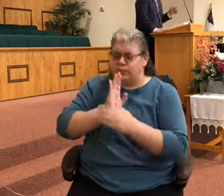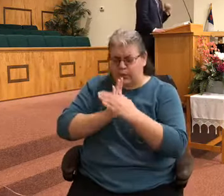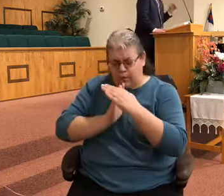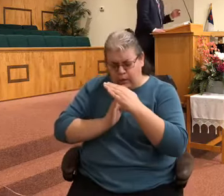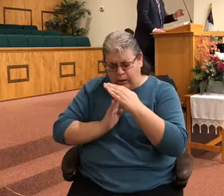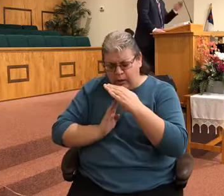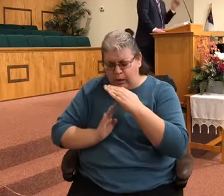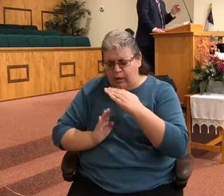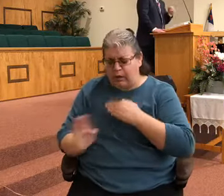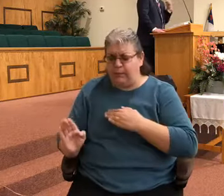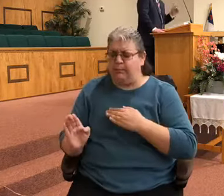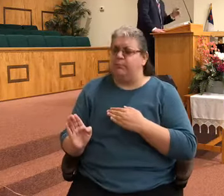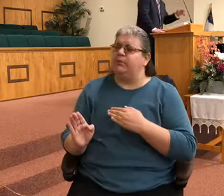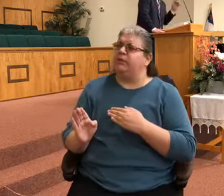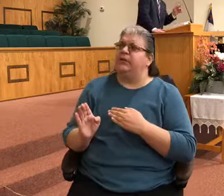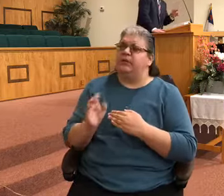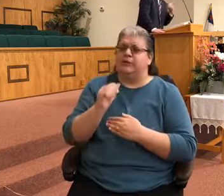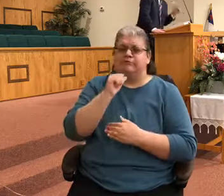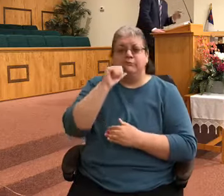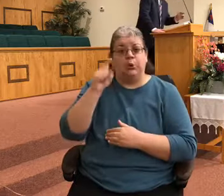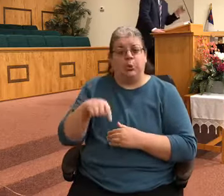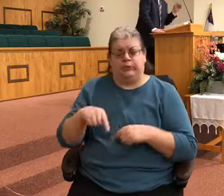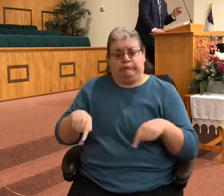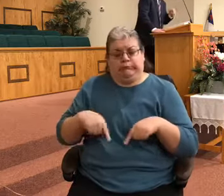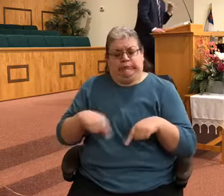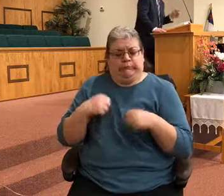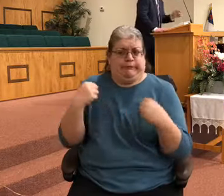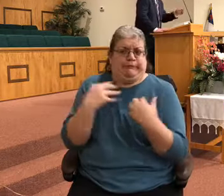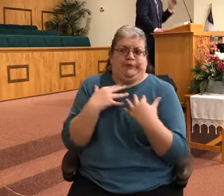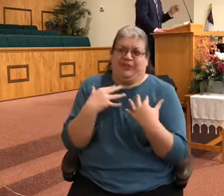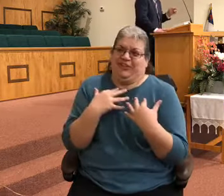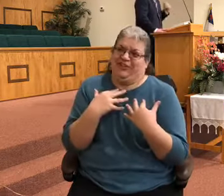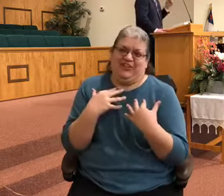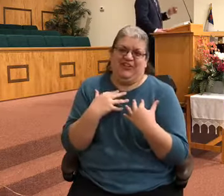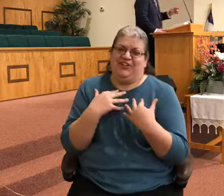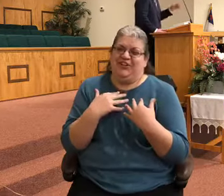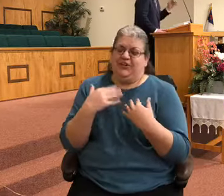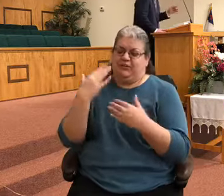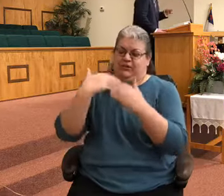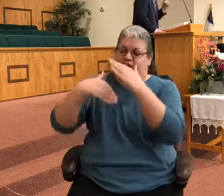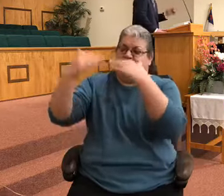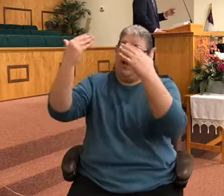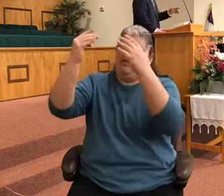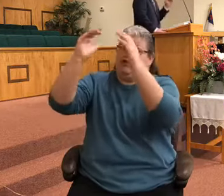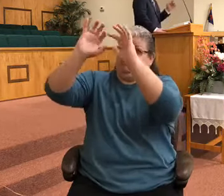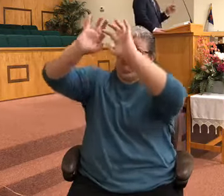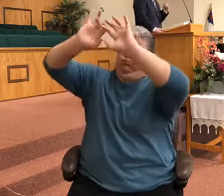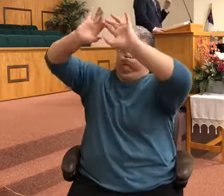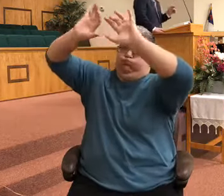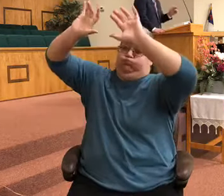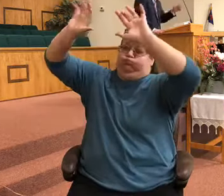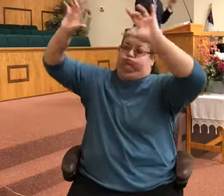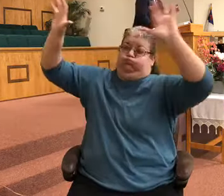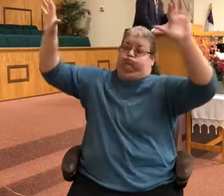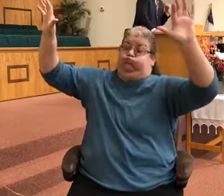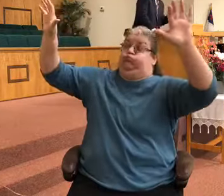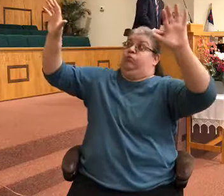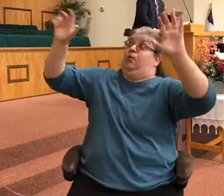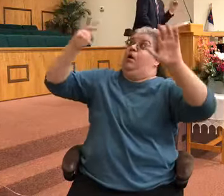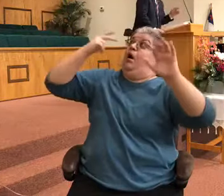the mountain ground In the heavens open and my soul And my name